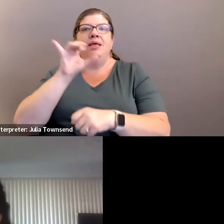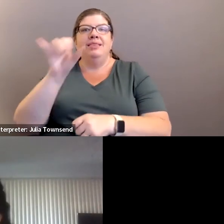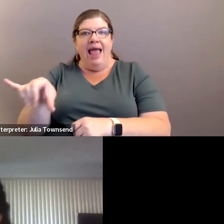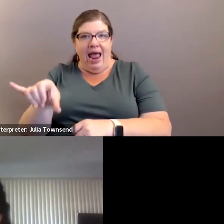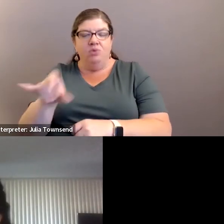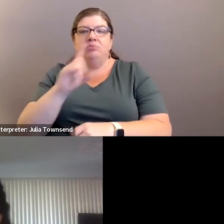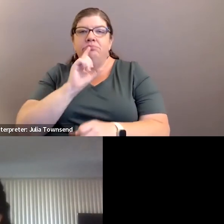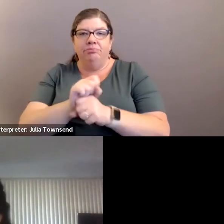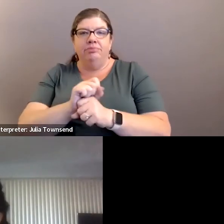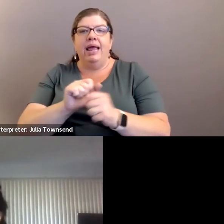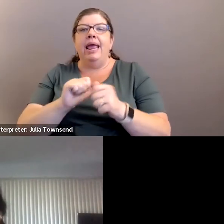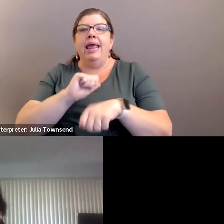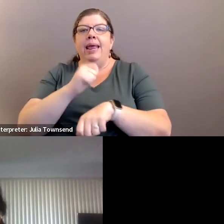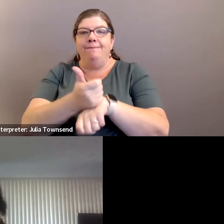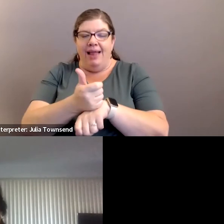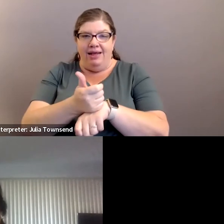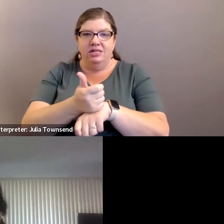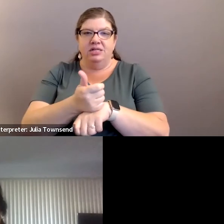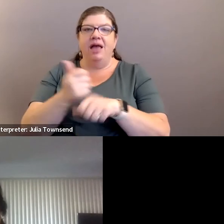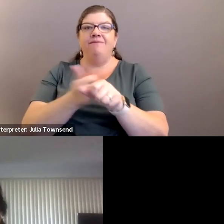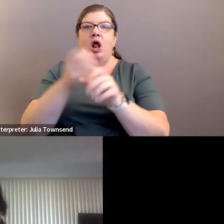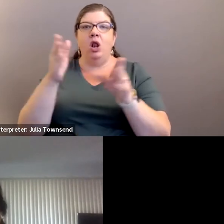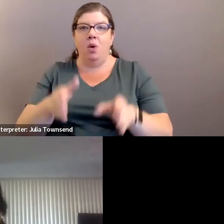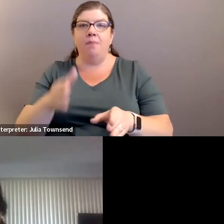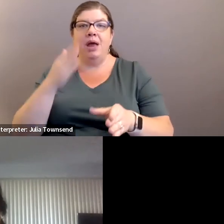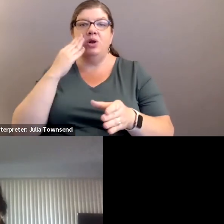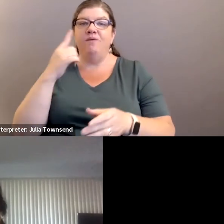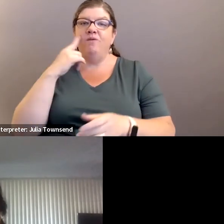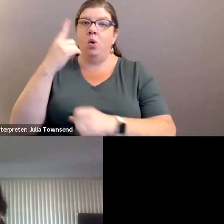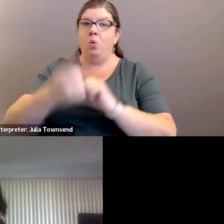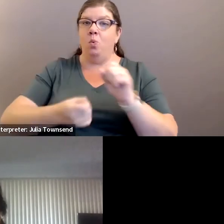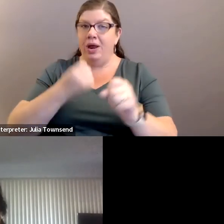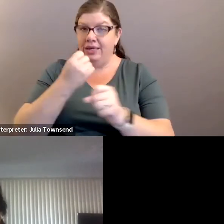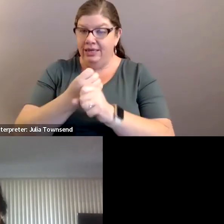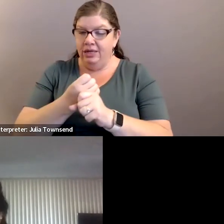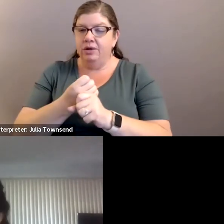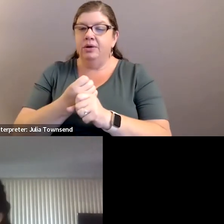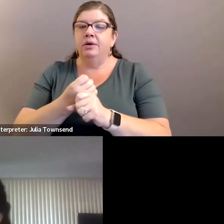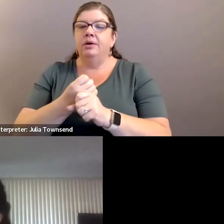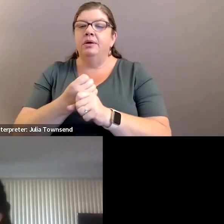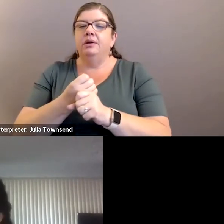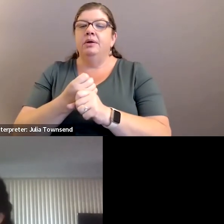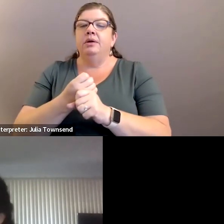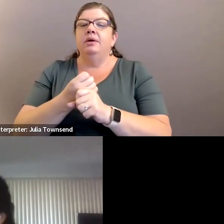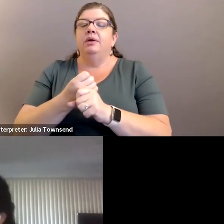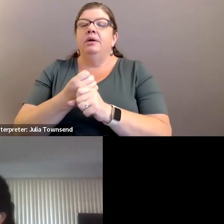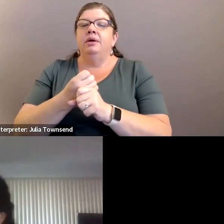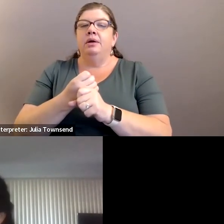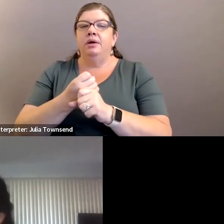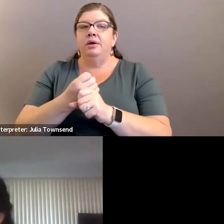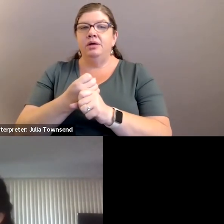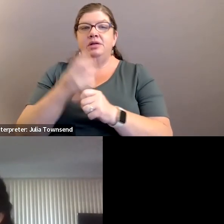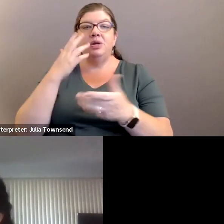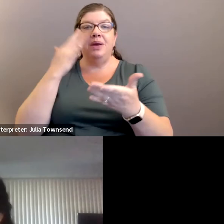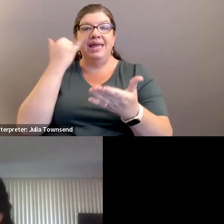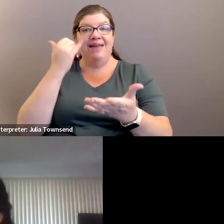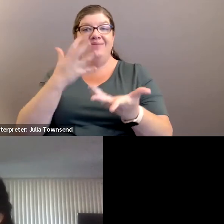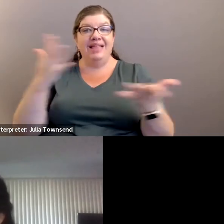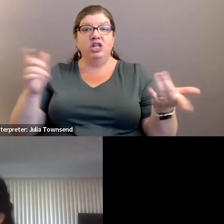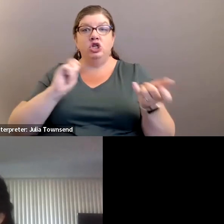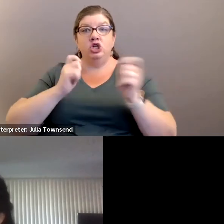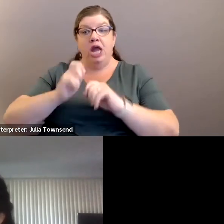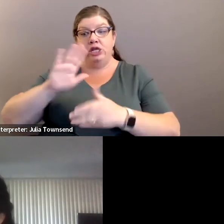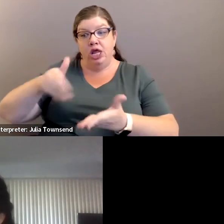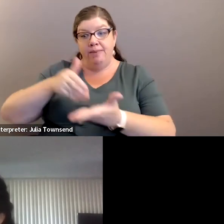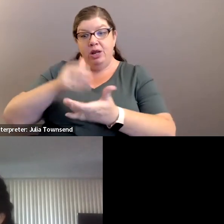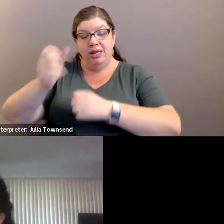one's definitely in place and we follow up and i know that this is for one year and um so if there are things that are changing mid-year will you